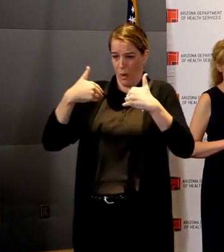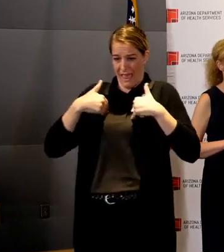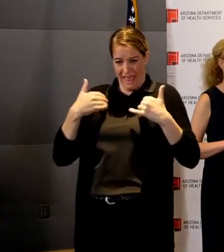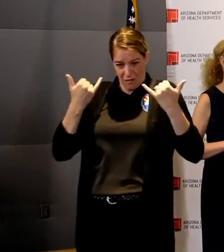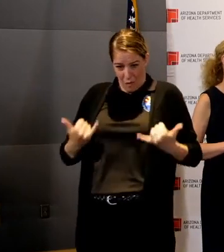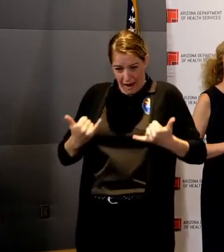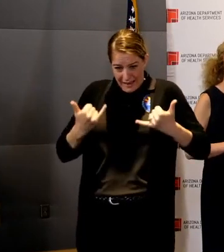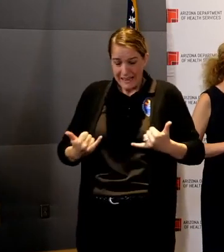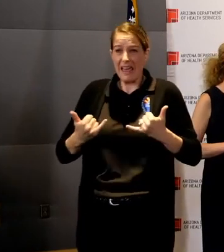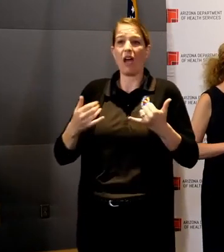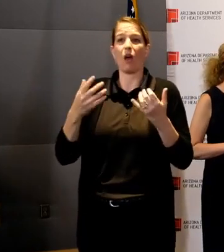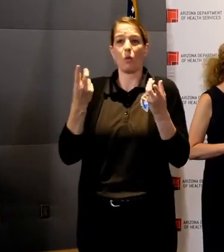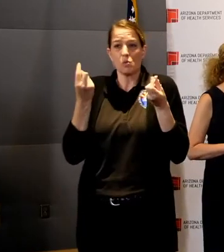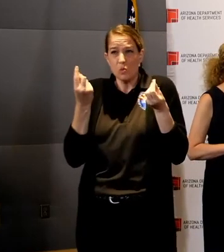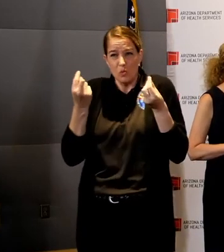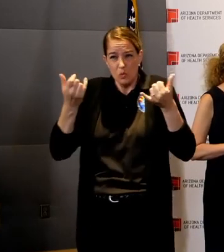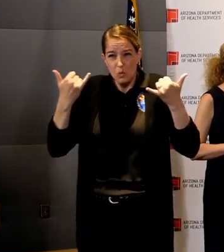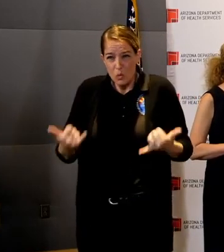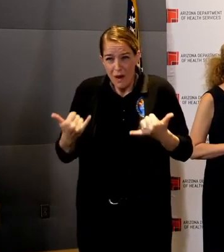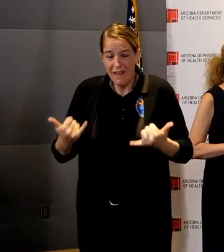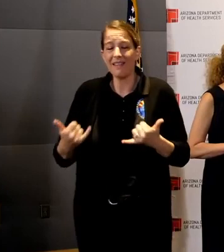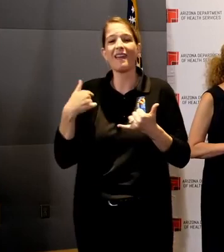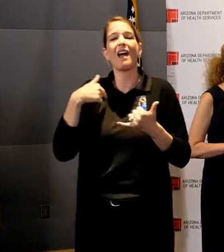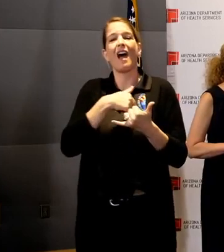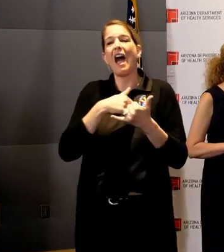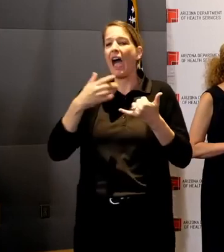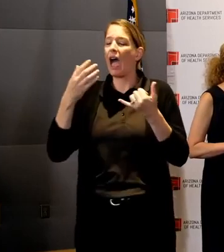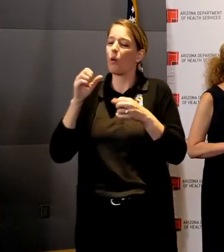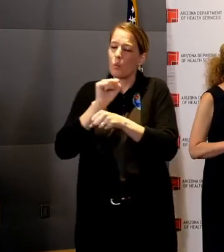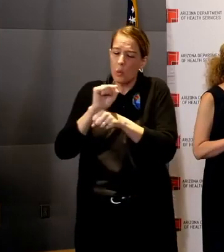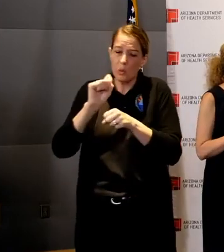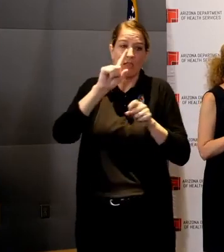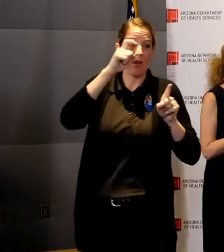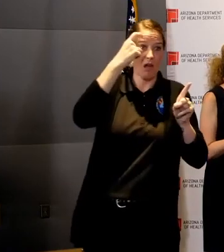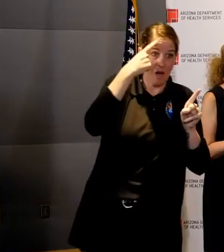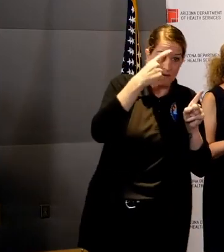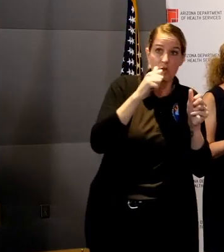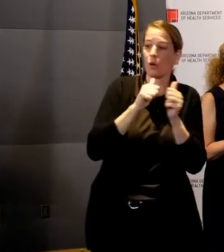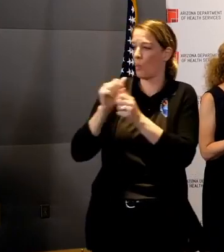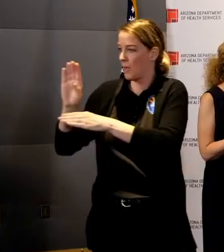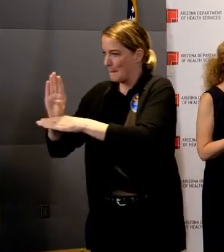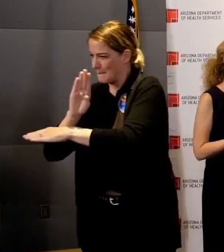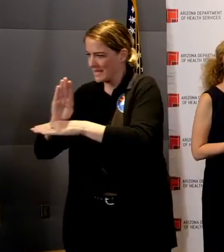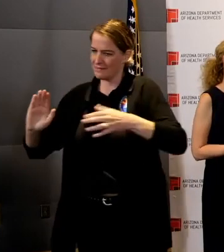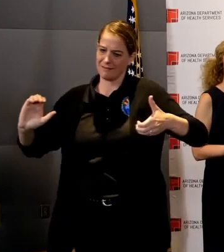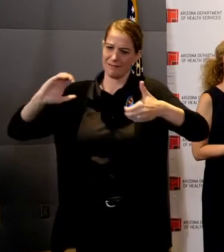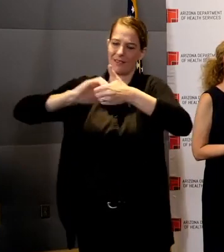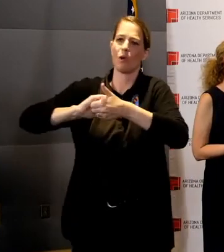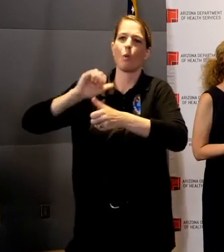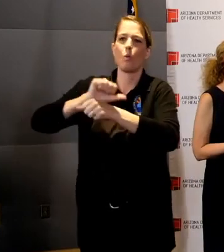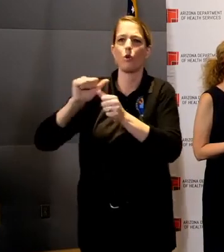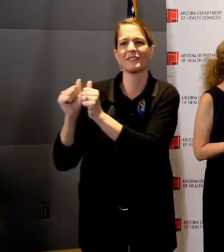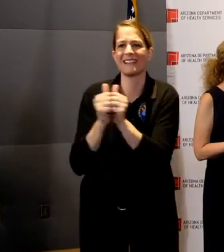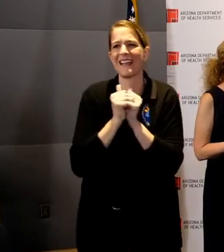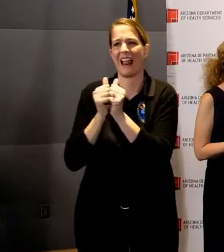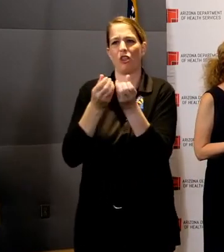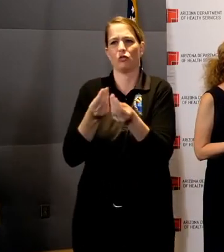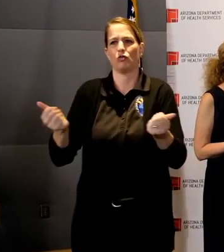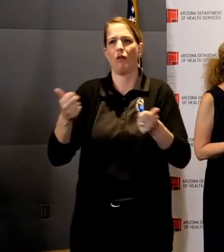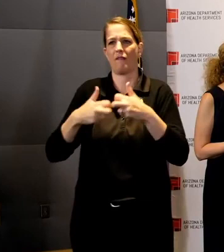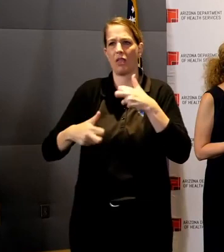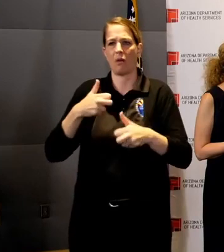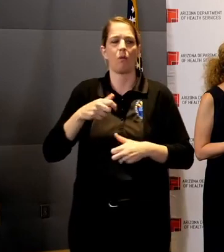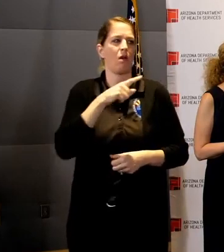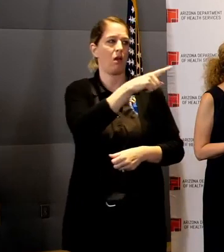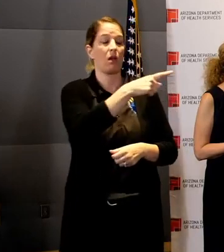government and the private sector to solve the problem. I asked this question last week, last week and today, the mayor of Yuma says, we don't